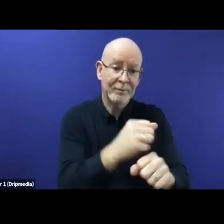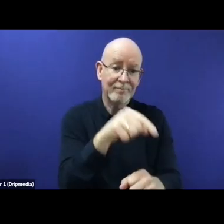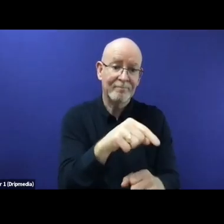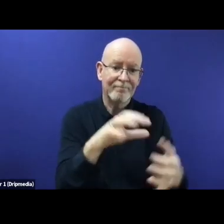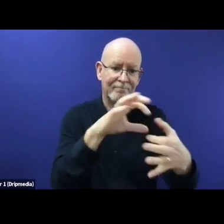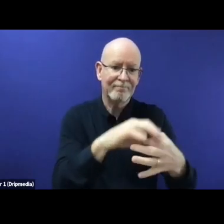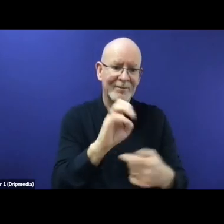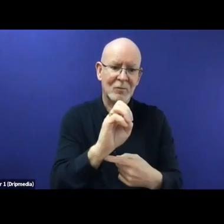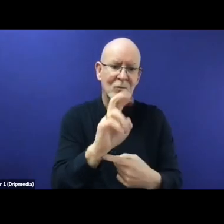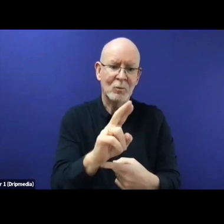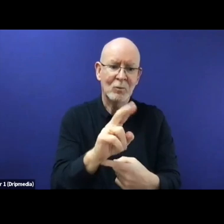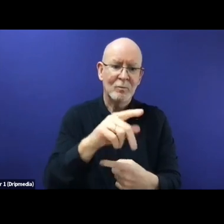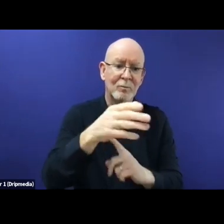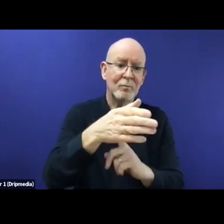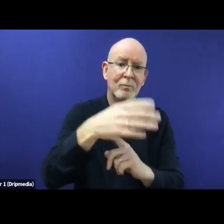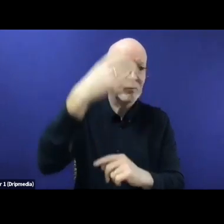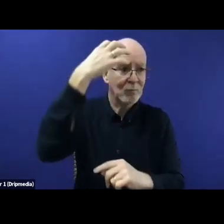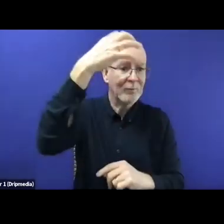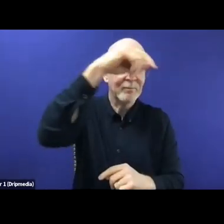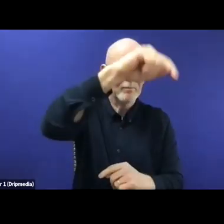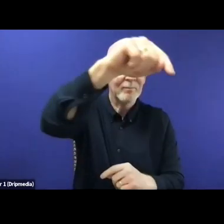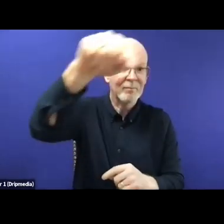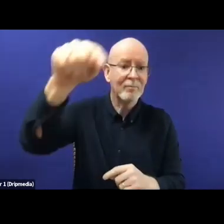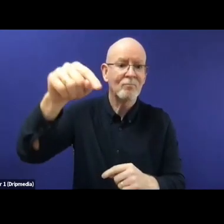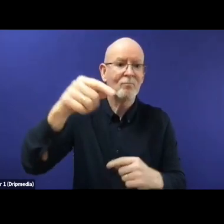adhered back in 2018? At least most of the member states did so.